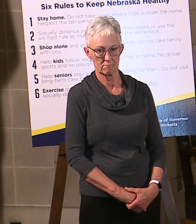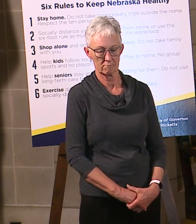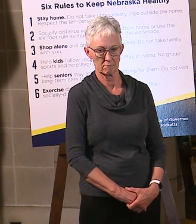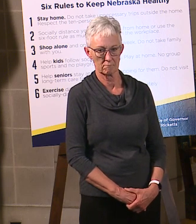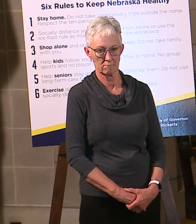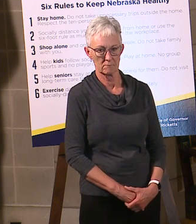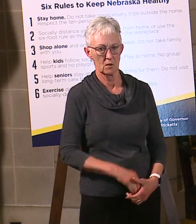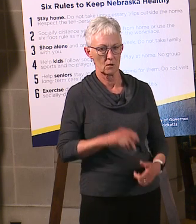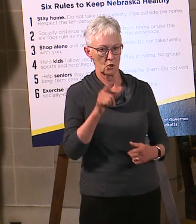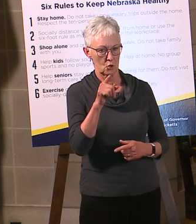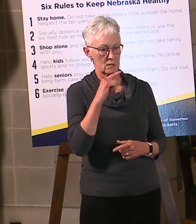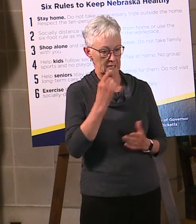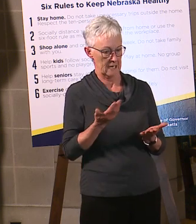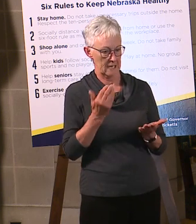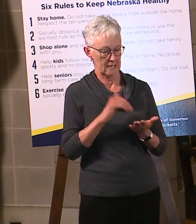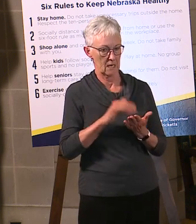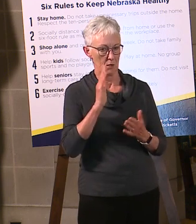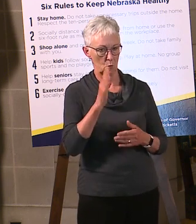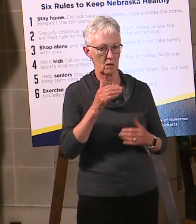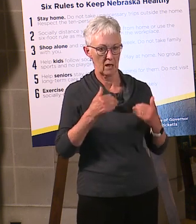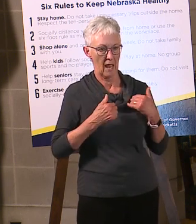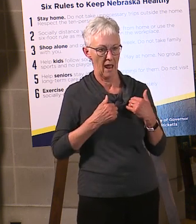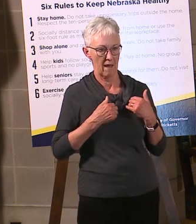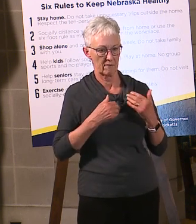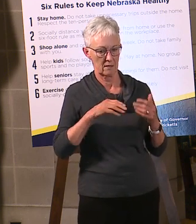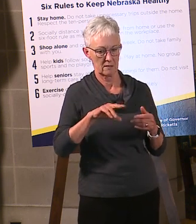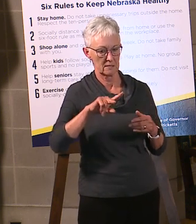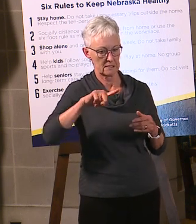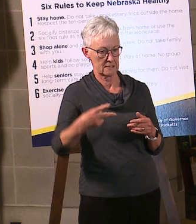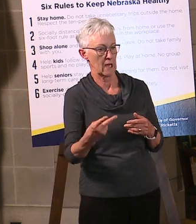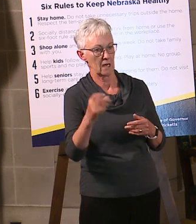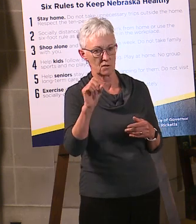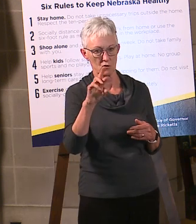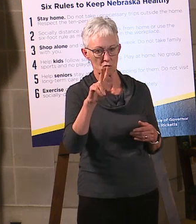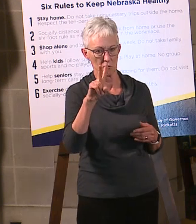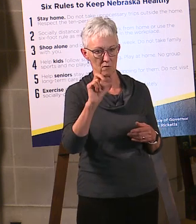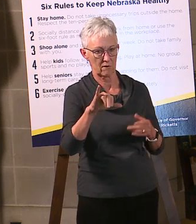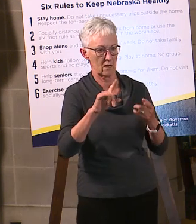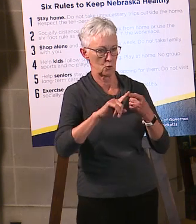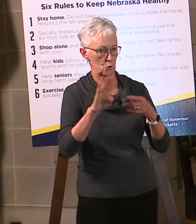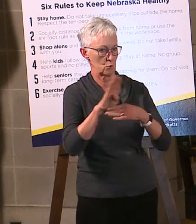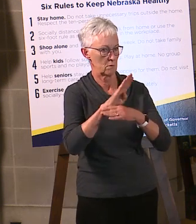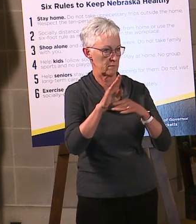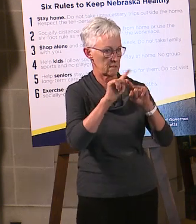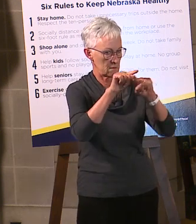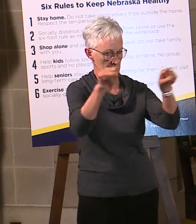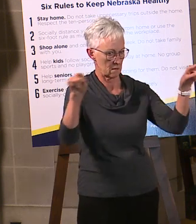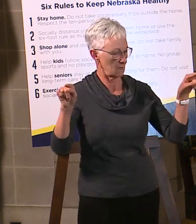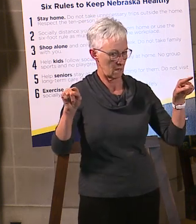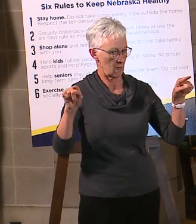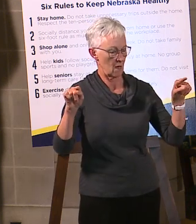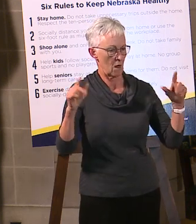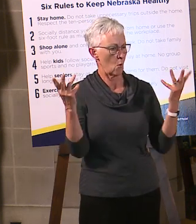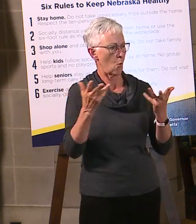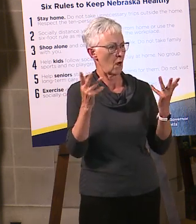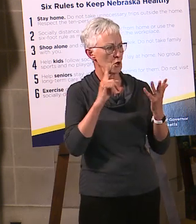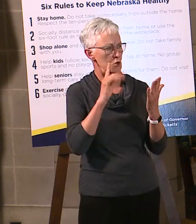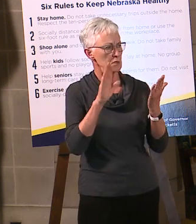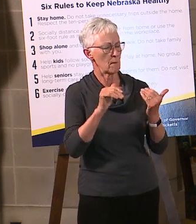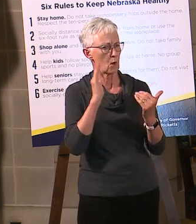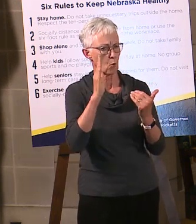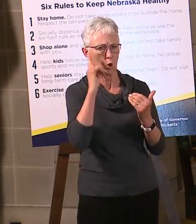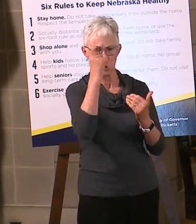to reopen. From now until then, what you're hoping to see and the expectations from that second round of survey, what the numbers may or should look like.